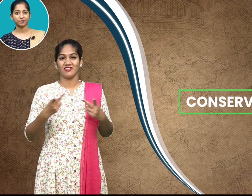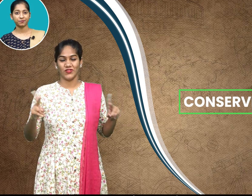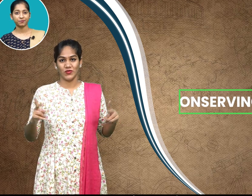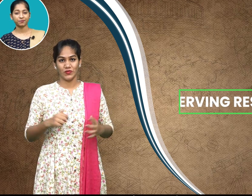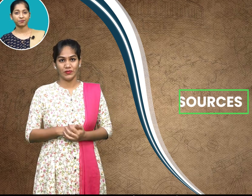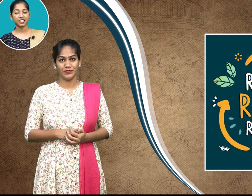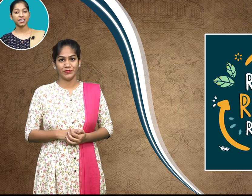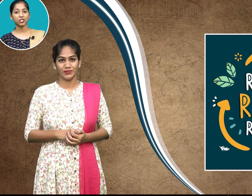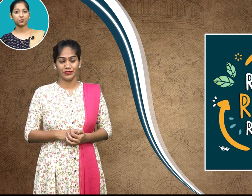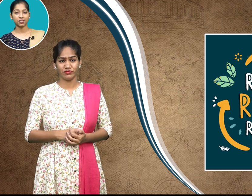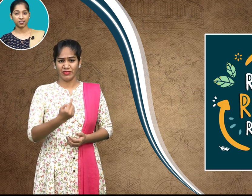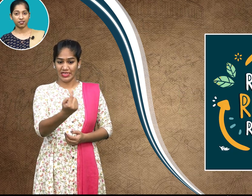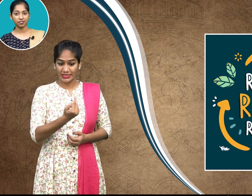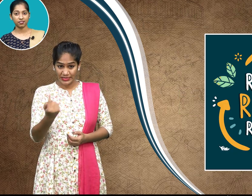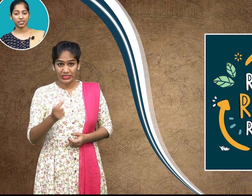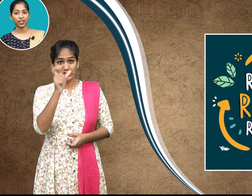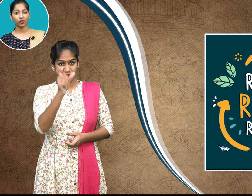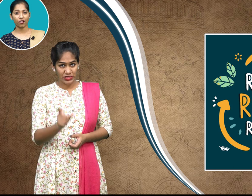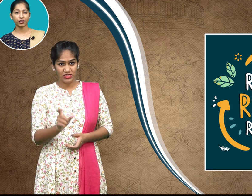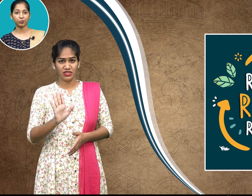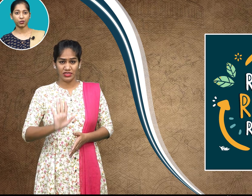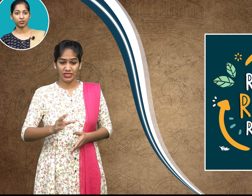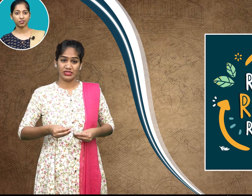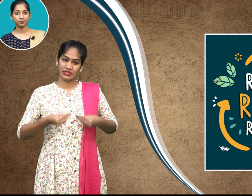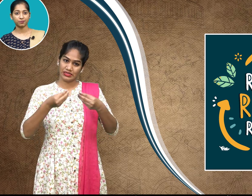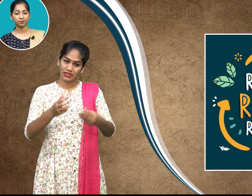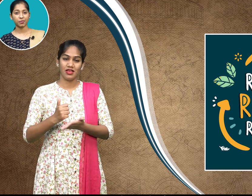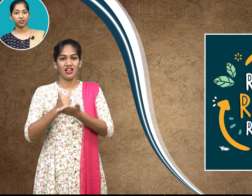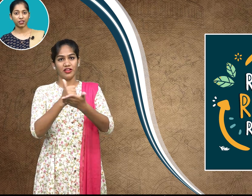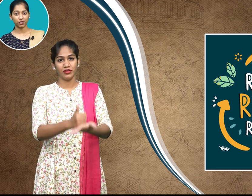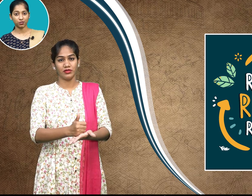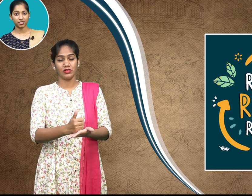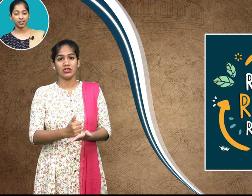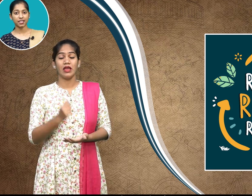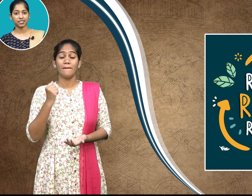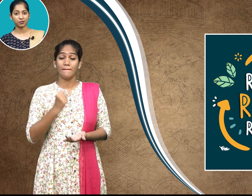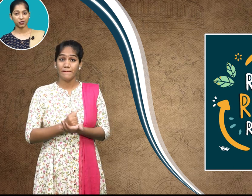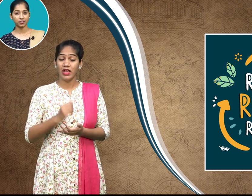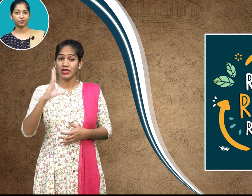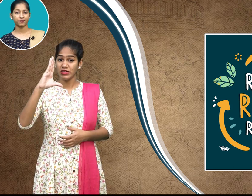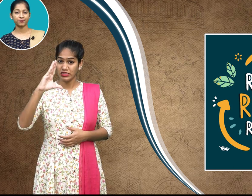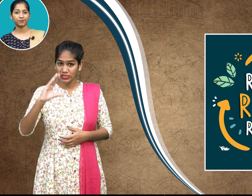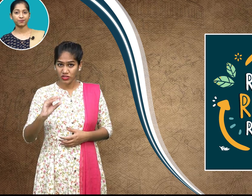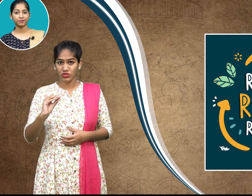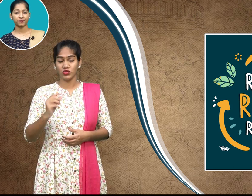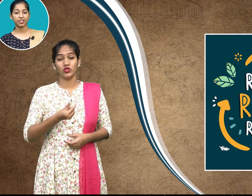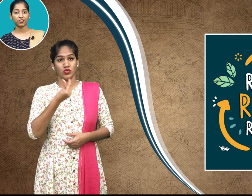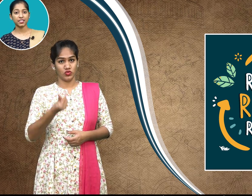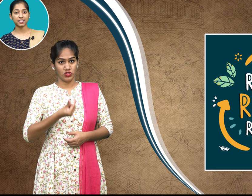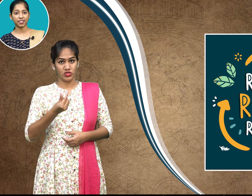each person can contribute by reducing consumption recycling